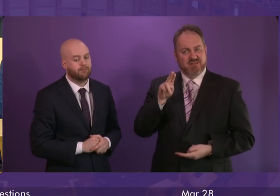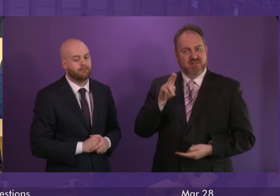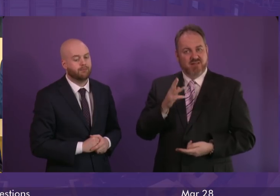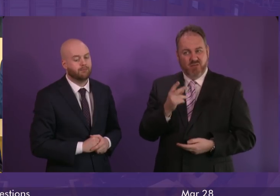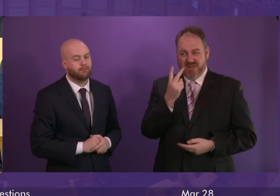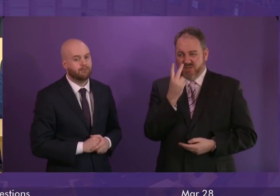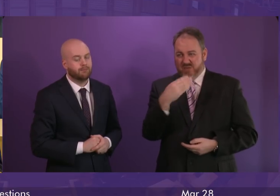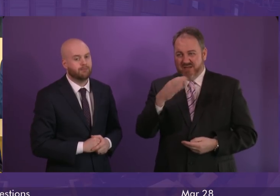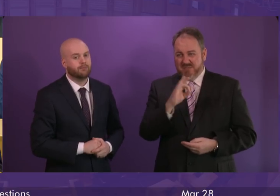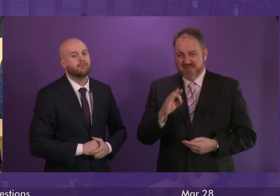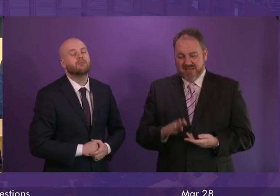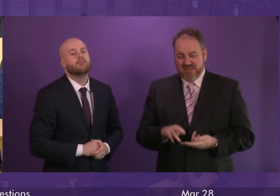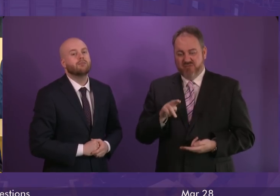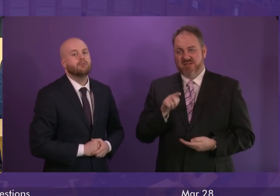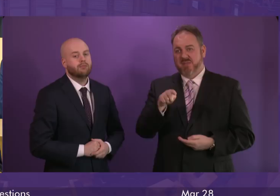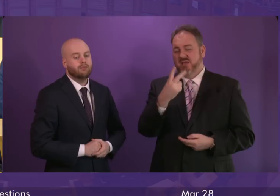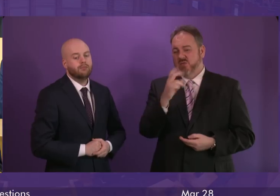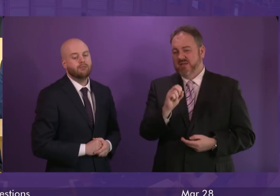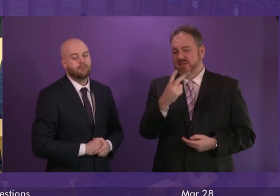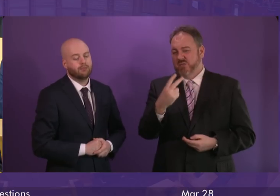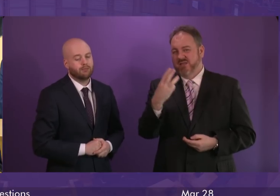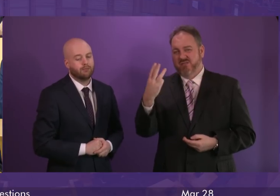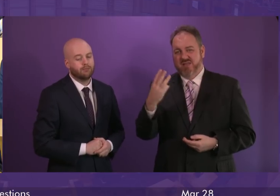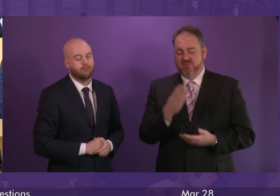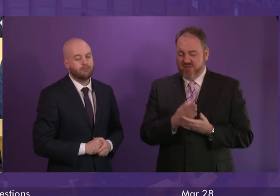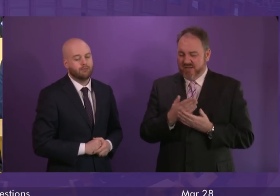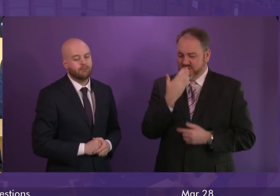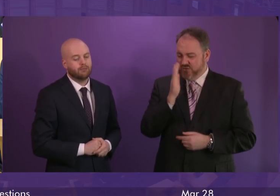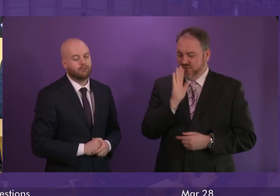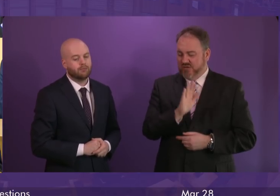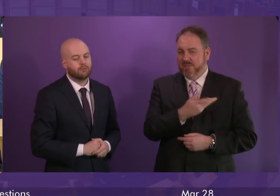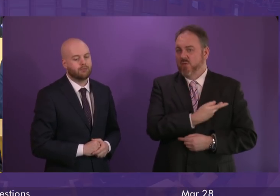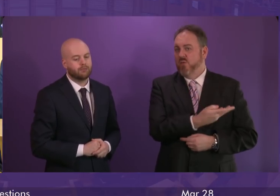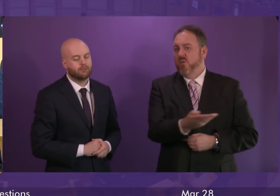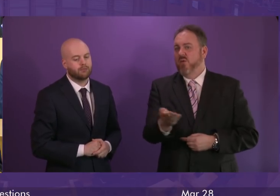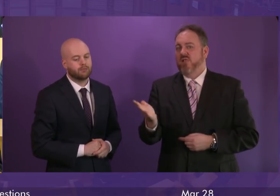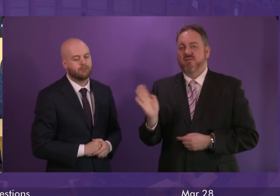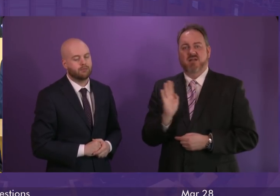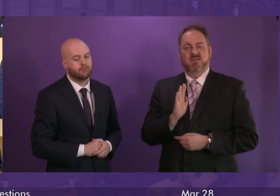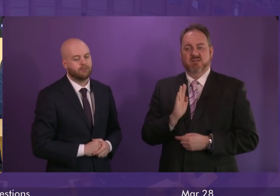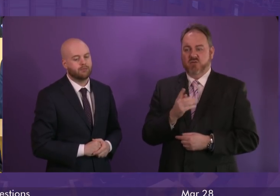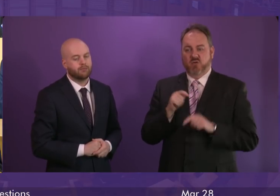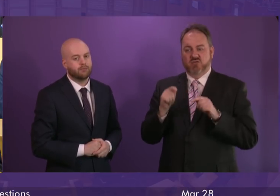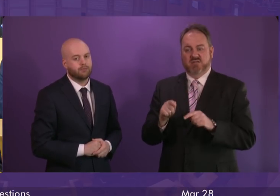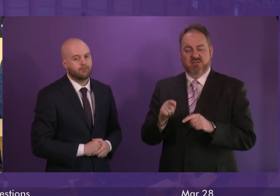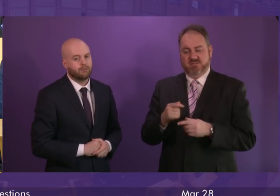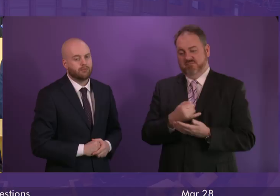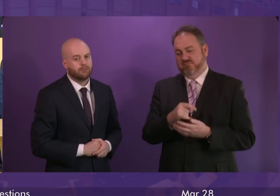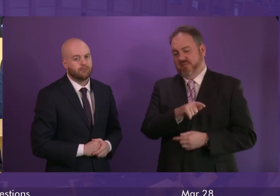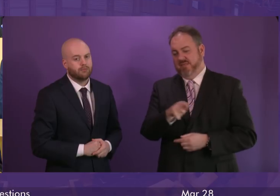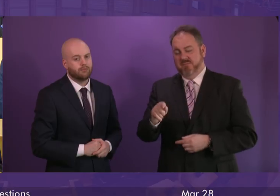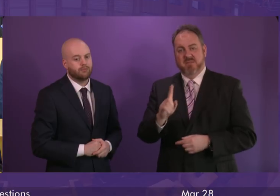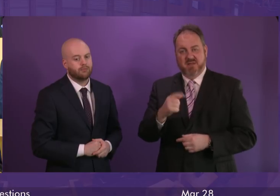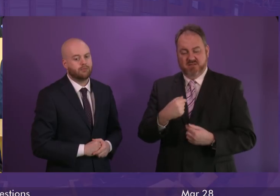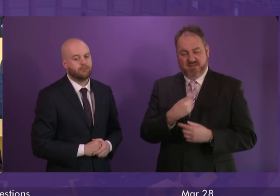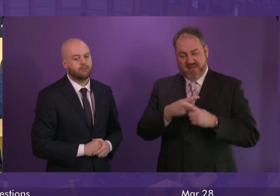% by 2023. President. That should be a cause of shame for every elected member in the Chamber. So if I